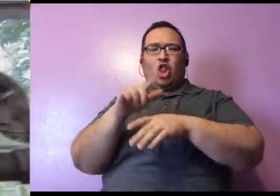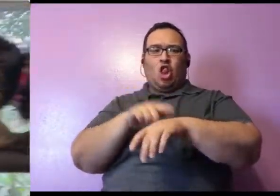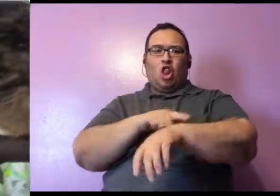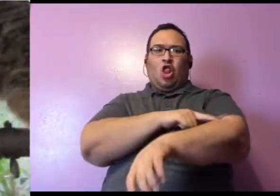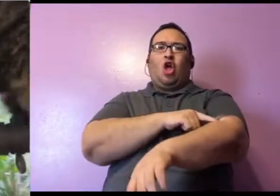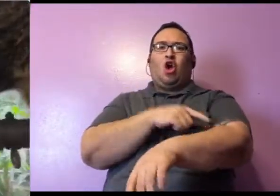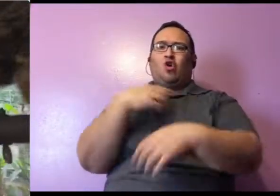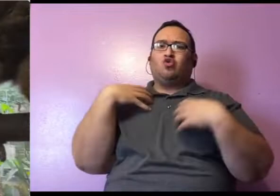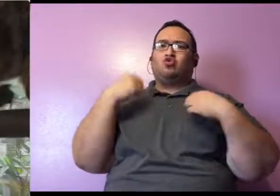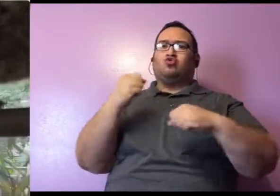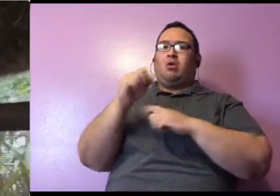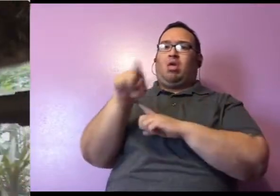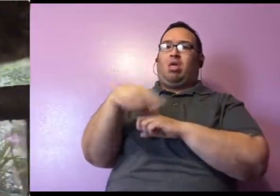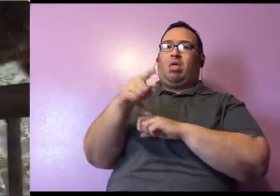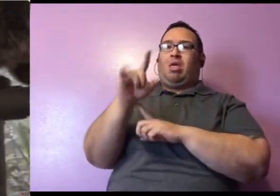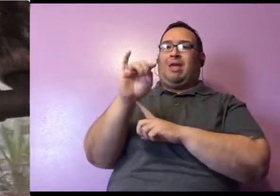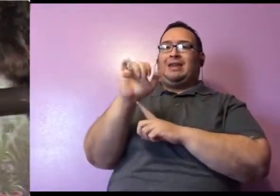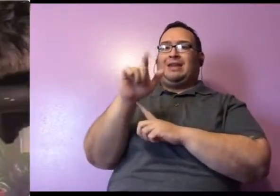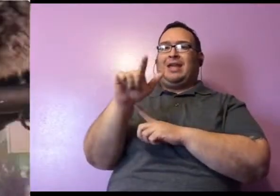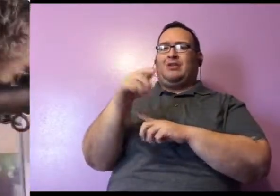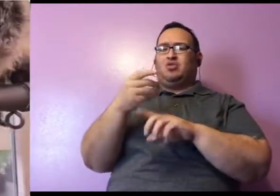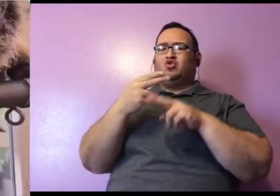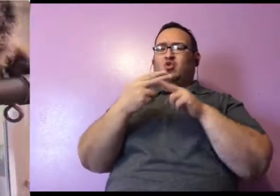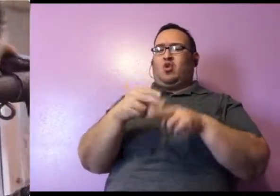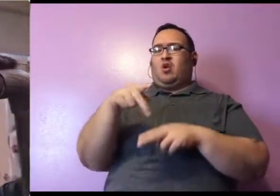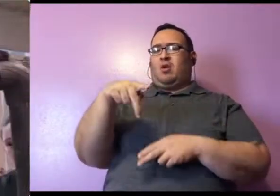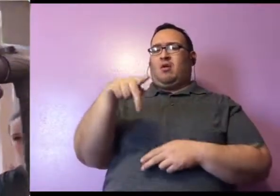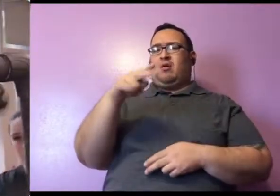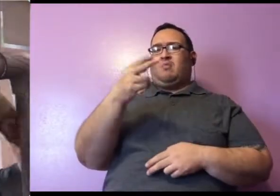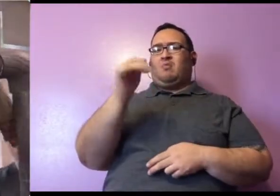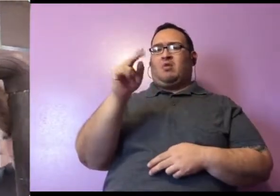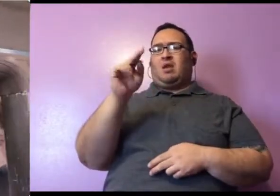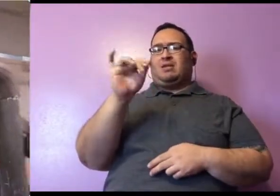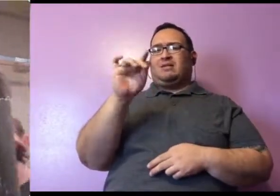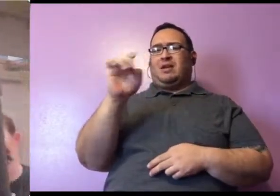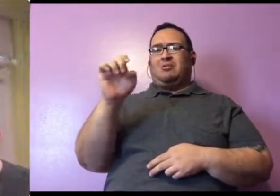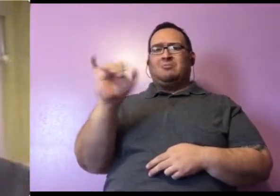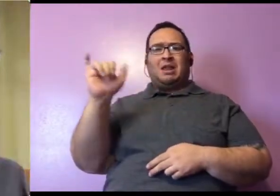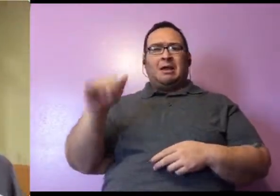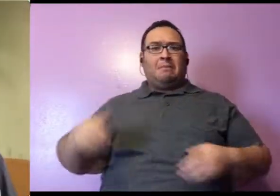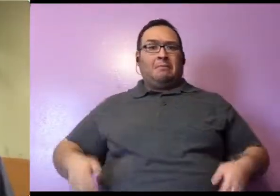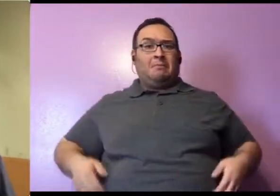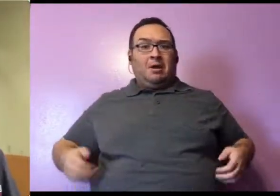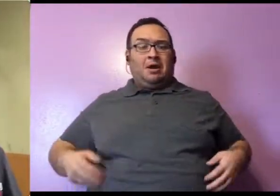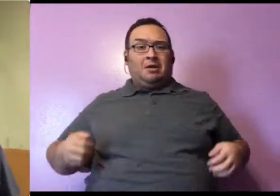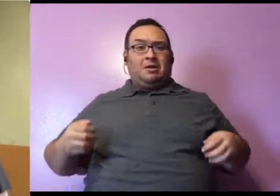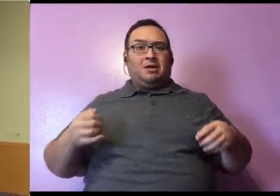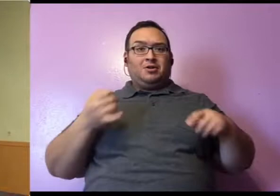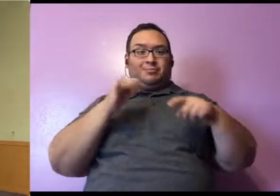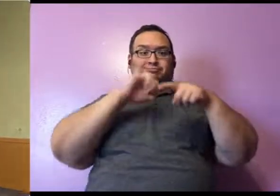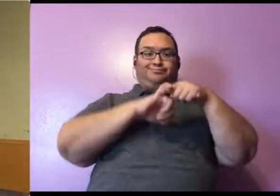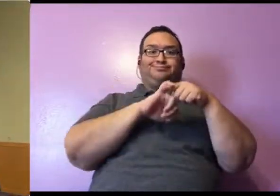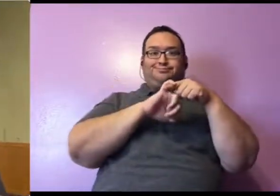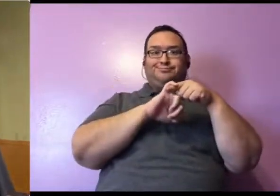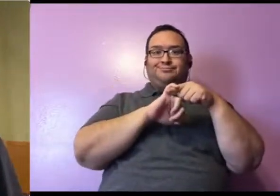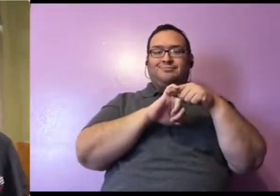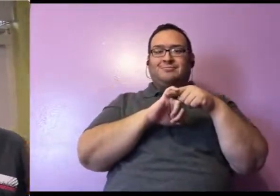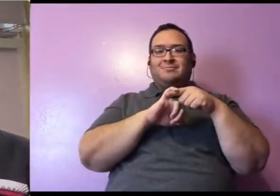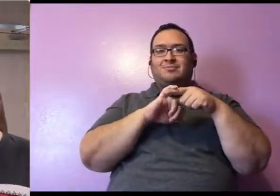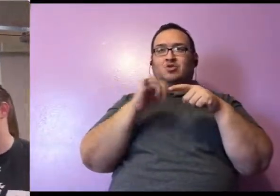tail. And that tail is prehensile. She uses it like a lot of monkeys do, and she uses it to climb. So you guys can see